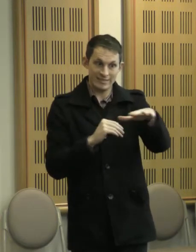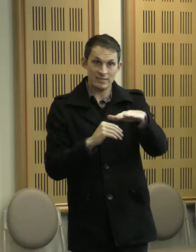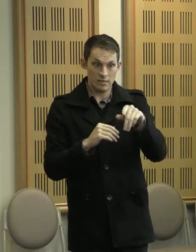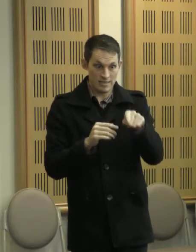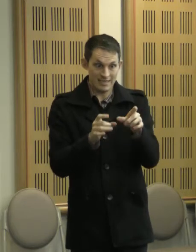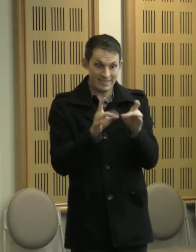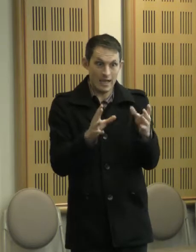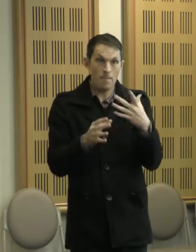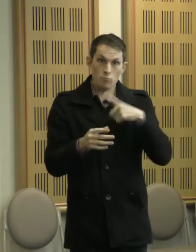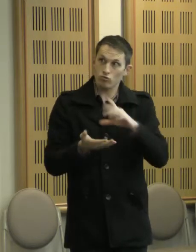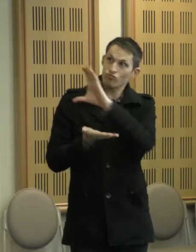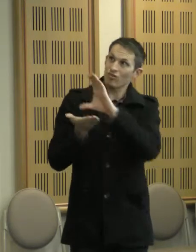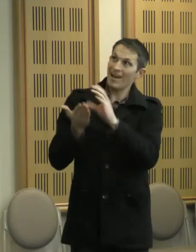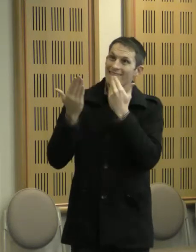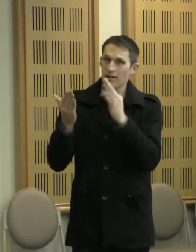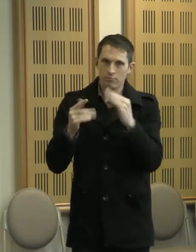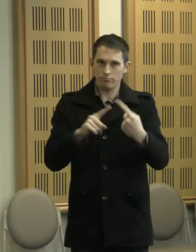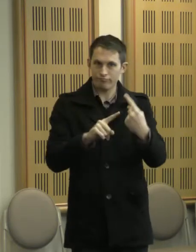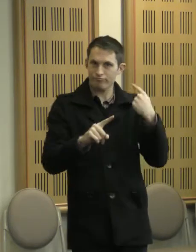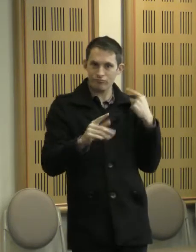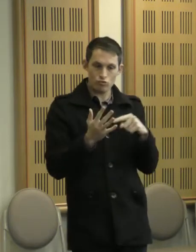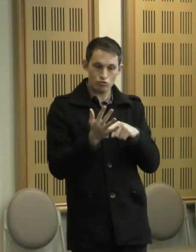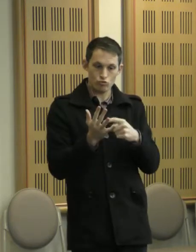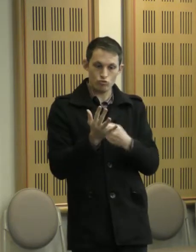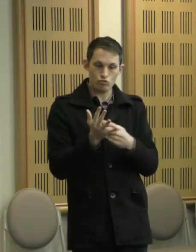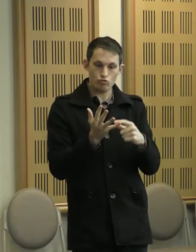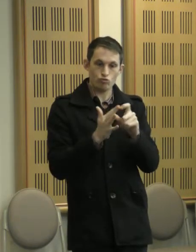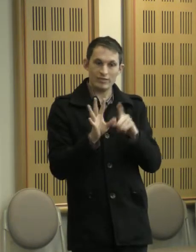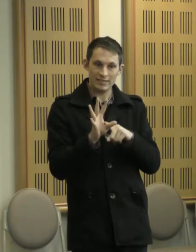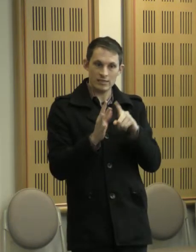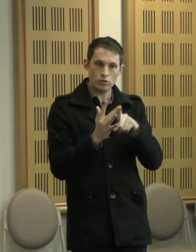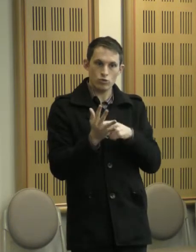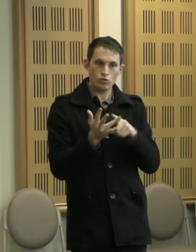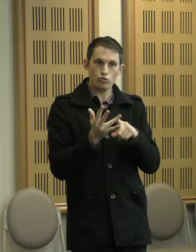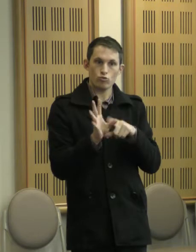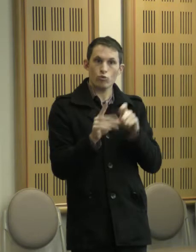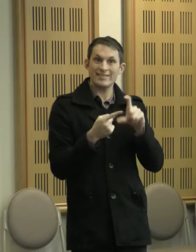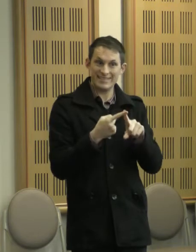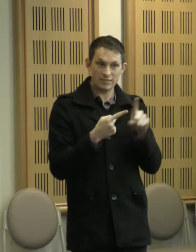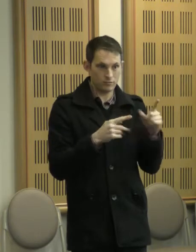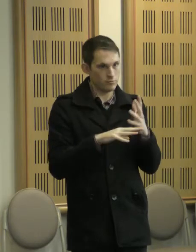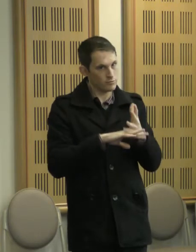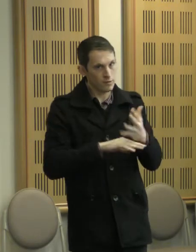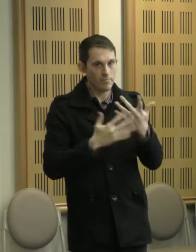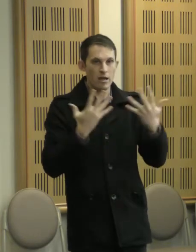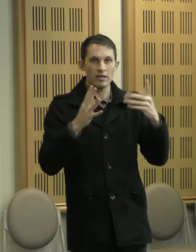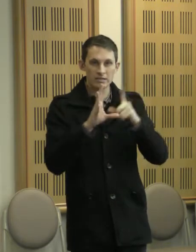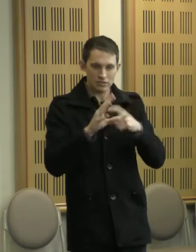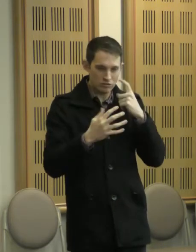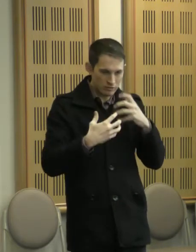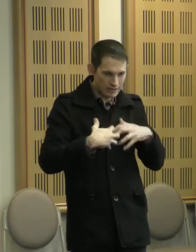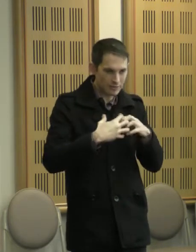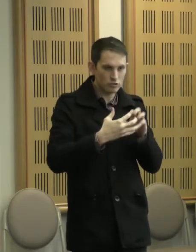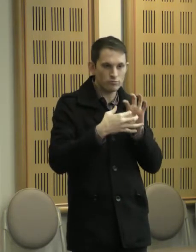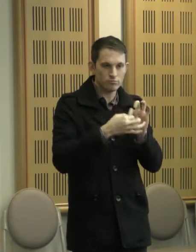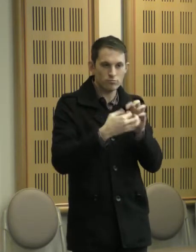GDA's Horsham advocate Trudy Joyce has been establishing connections with community for many years before the grant became